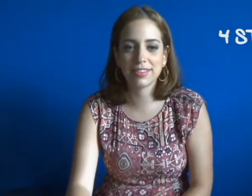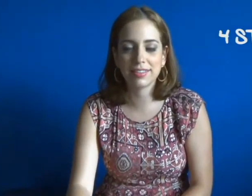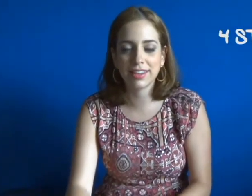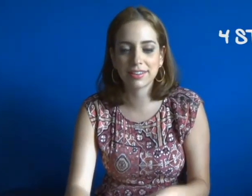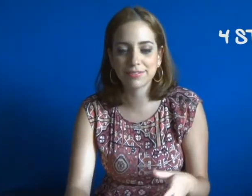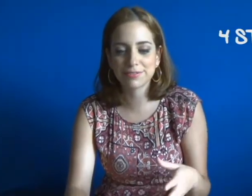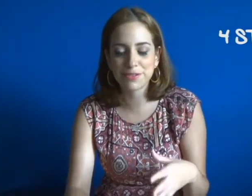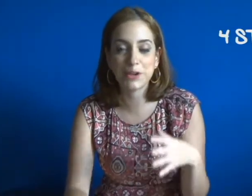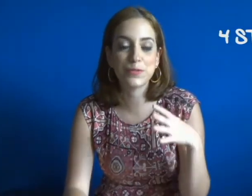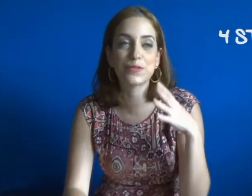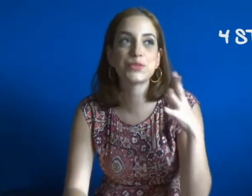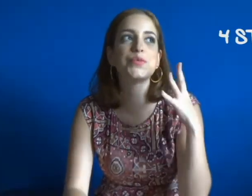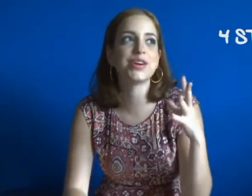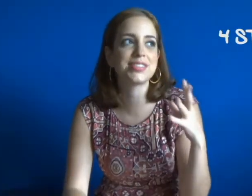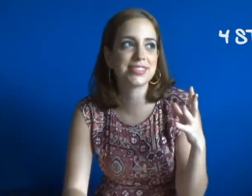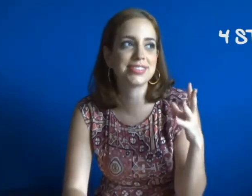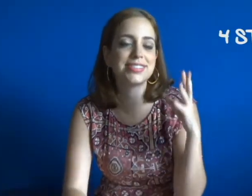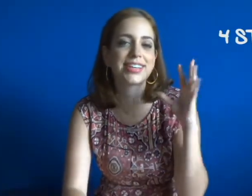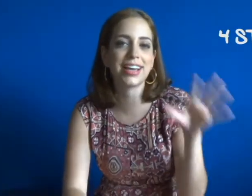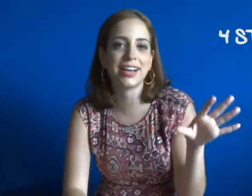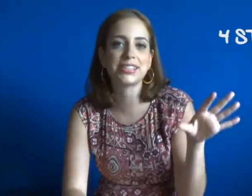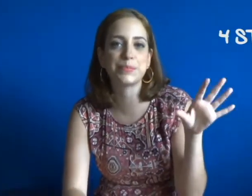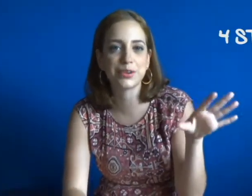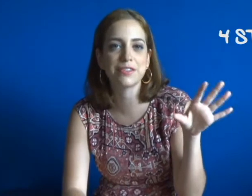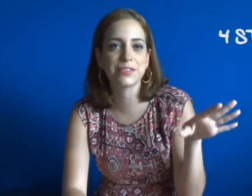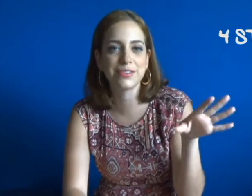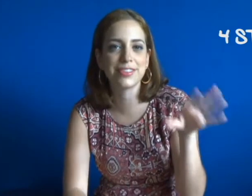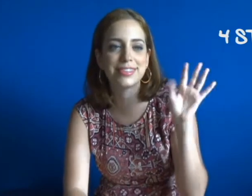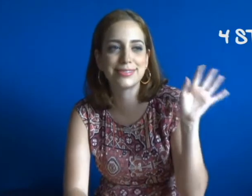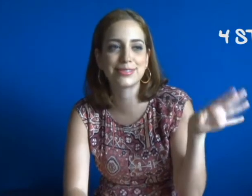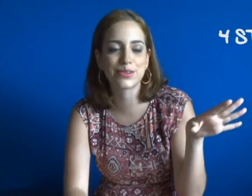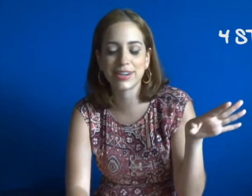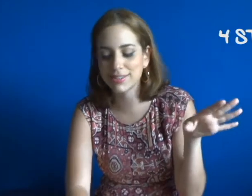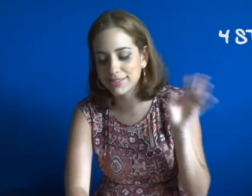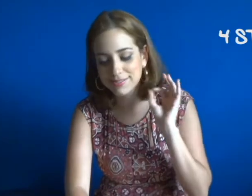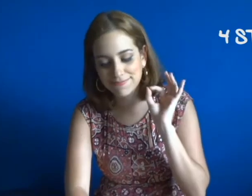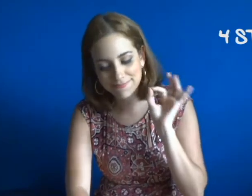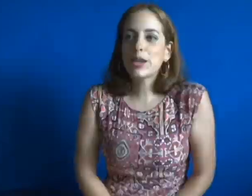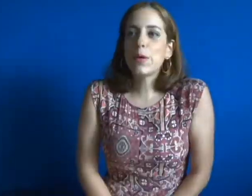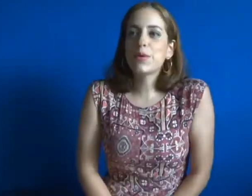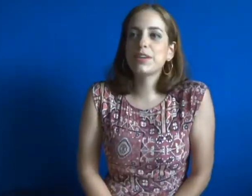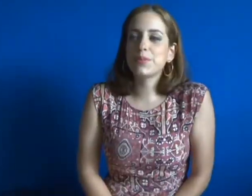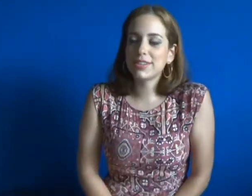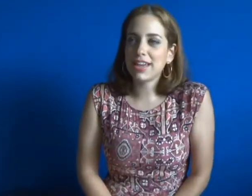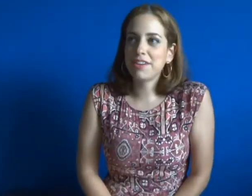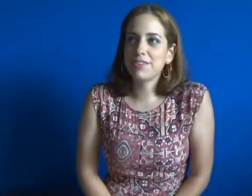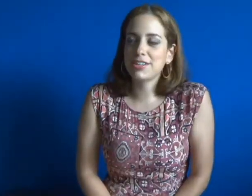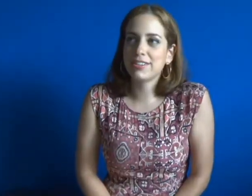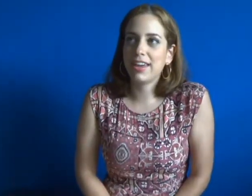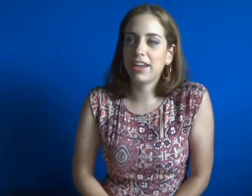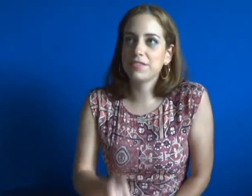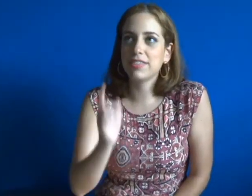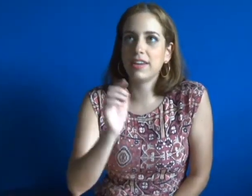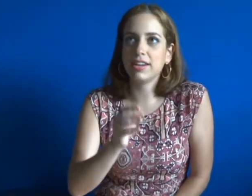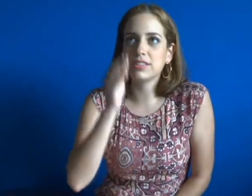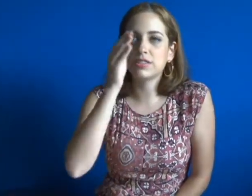like, for once, the guy's point of view in these stories. So it was, I finished that, I read that in